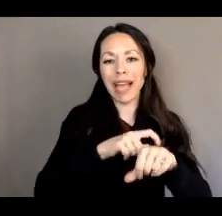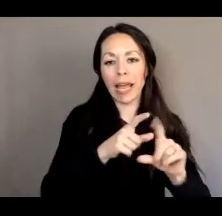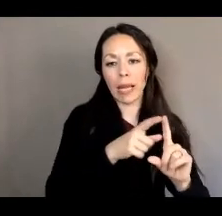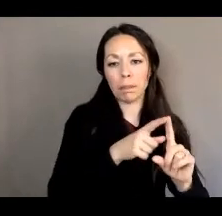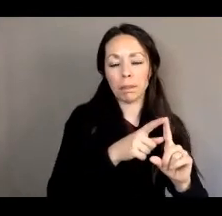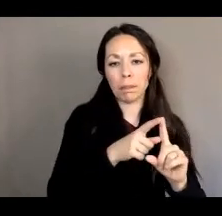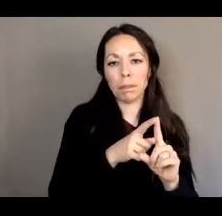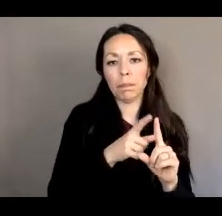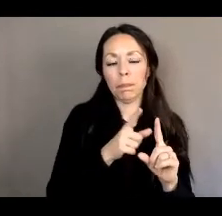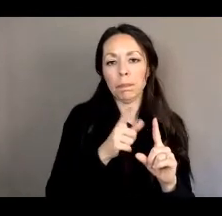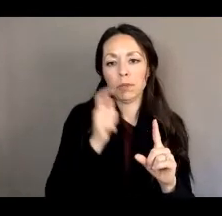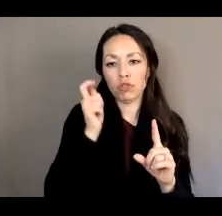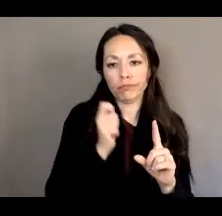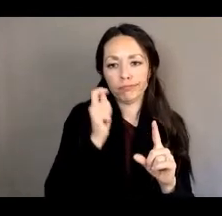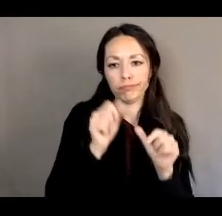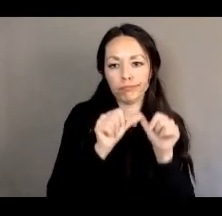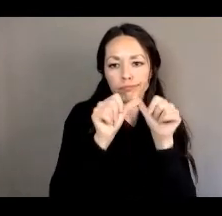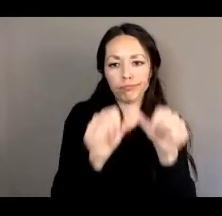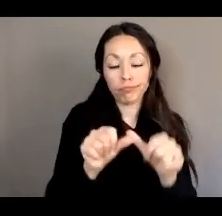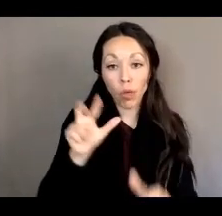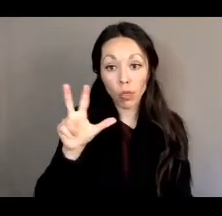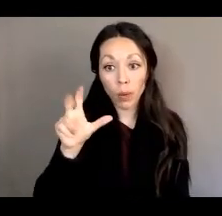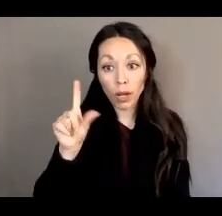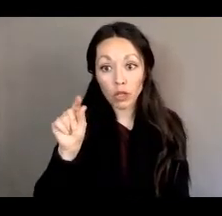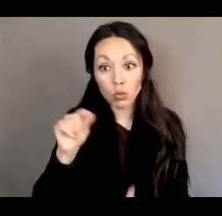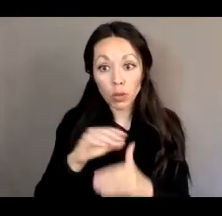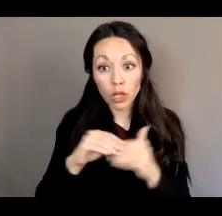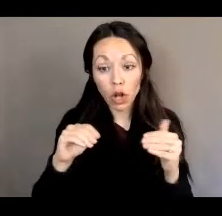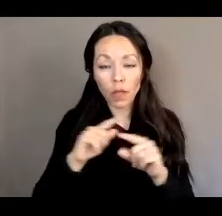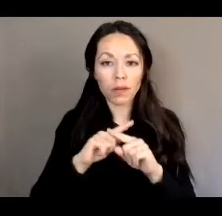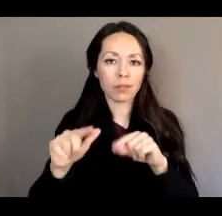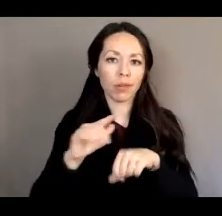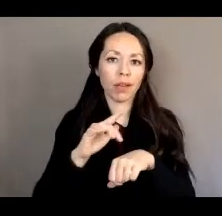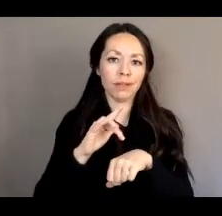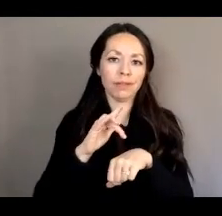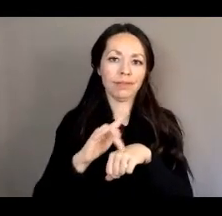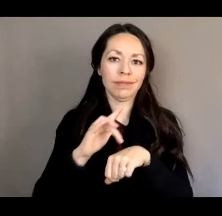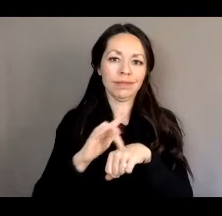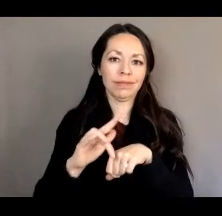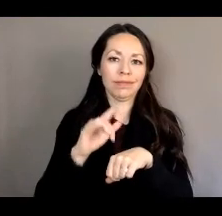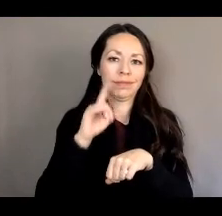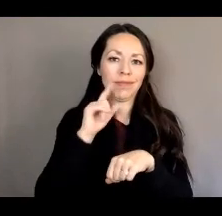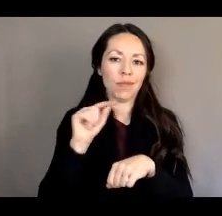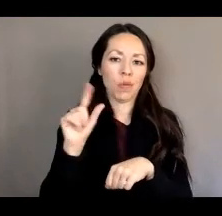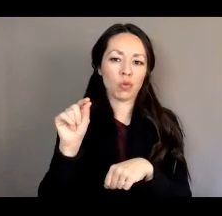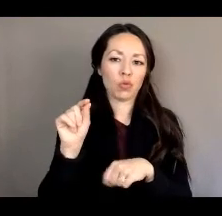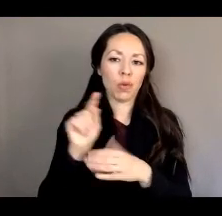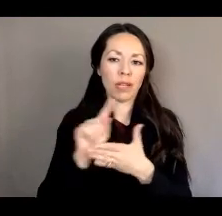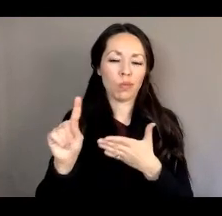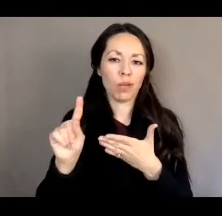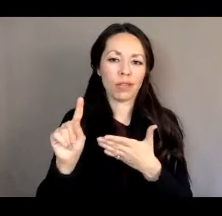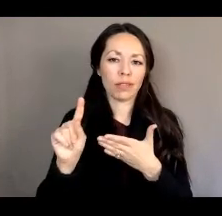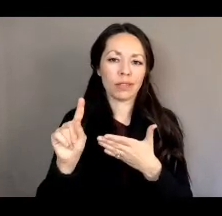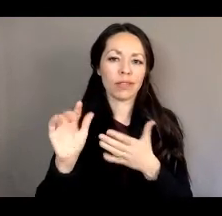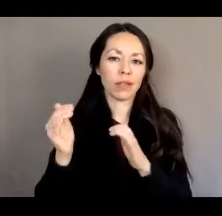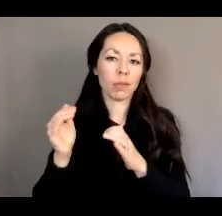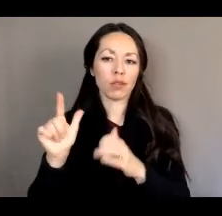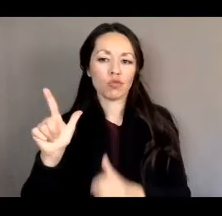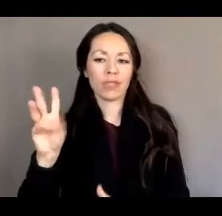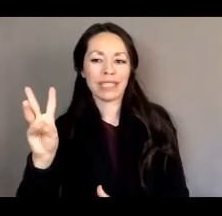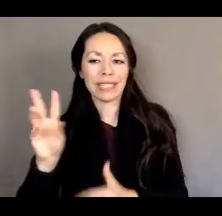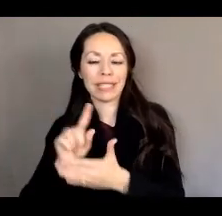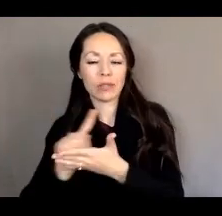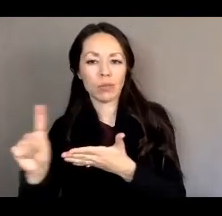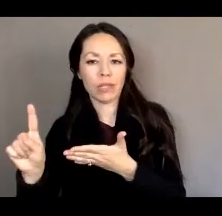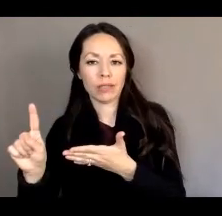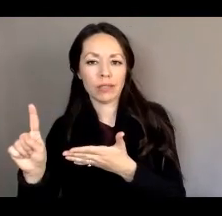you get $320, but you're only eligible for receiving unemployment for 20 weeks versus the 26 weeks